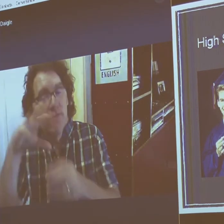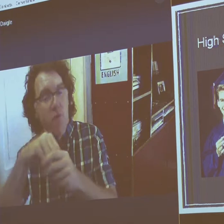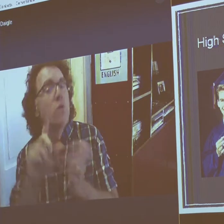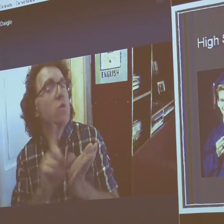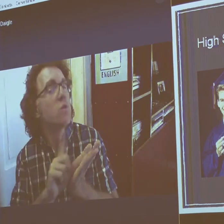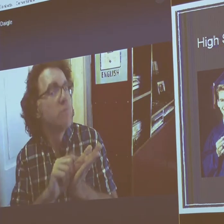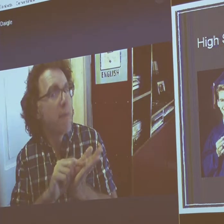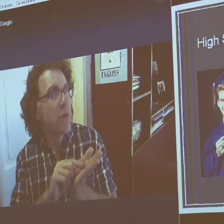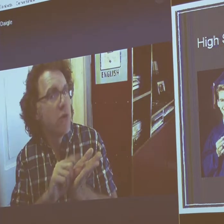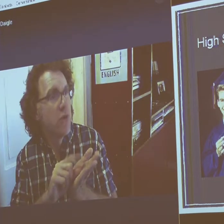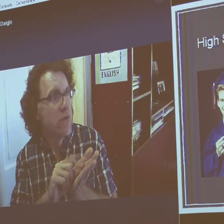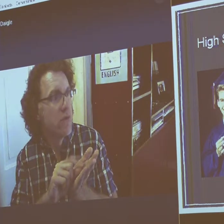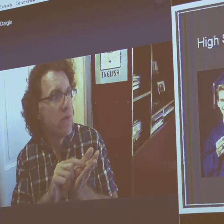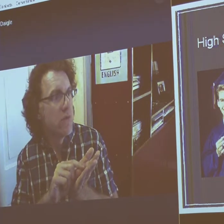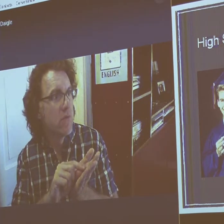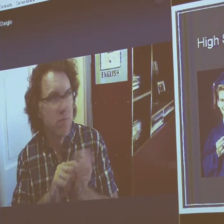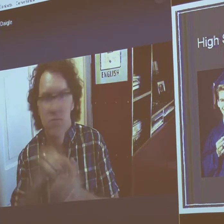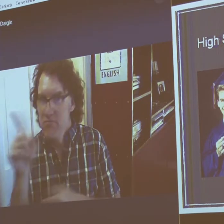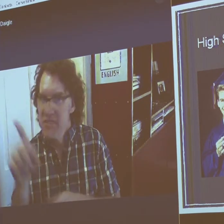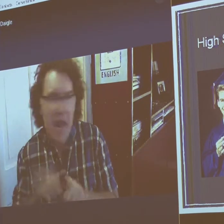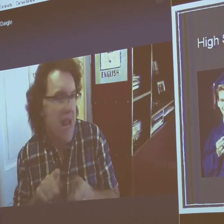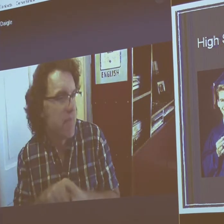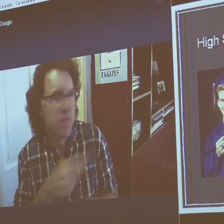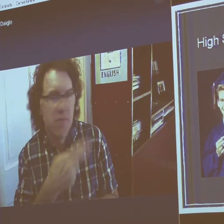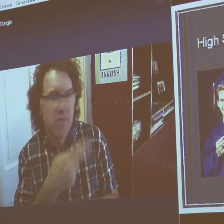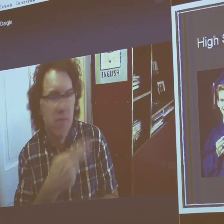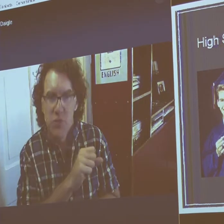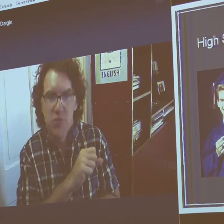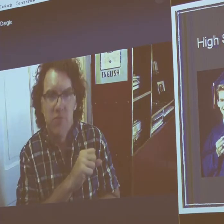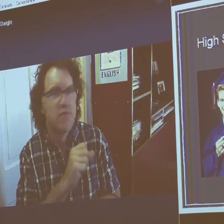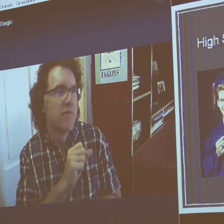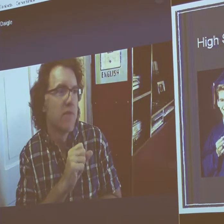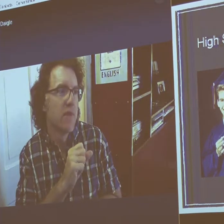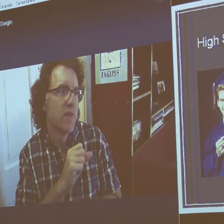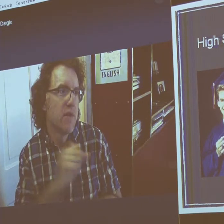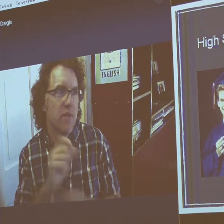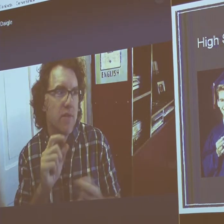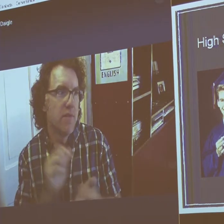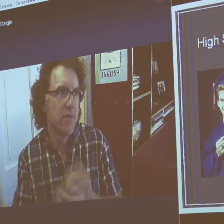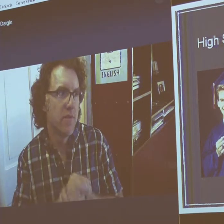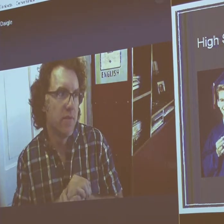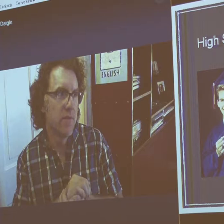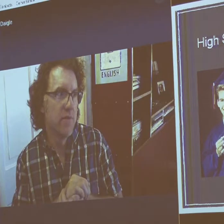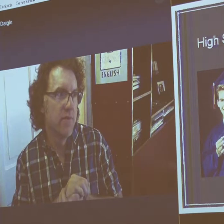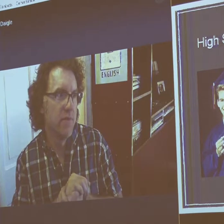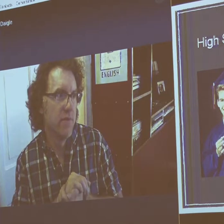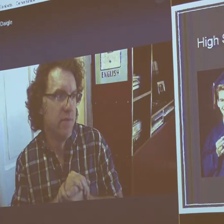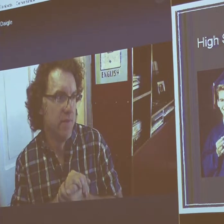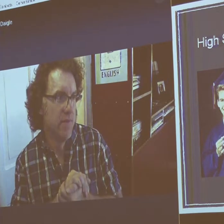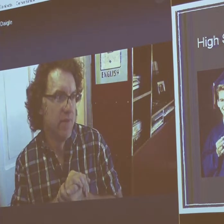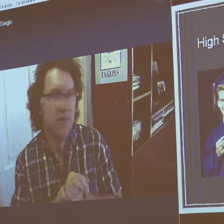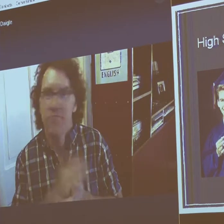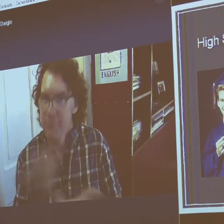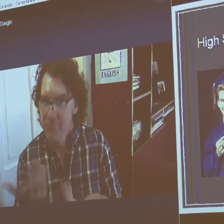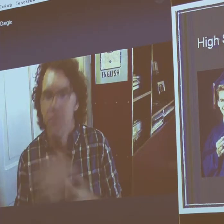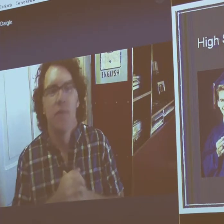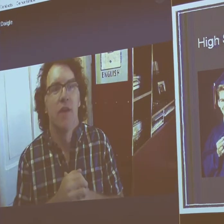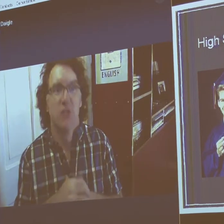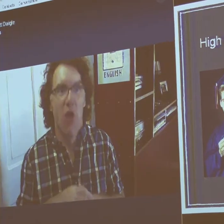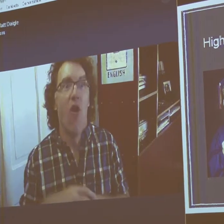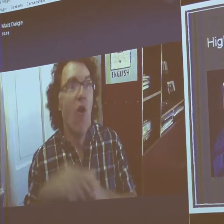When I was in college, I did get hired to work at the college newspaper as well.